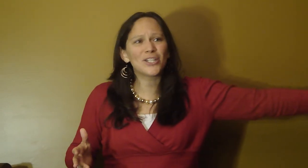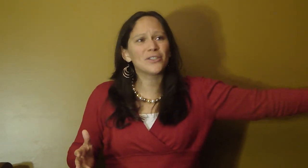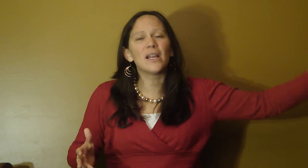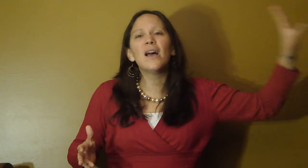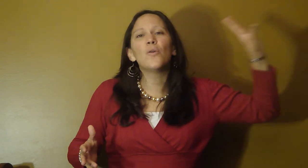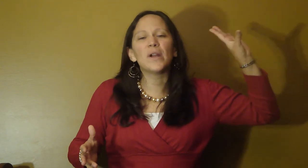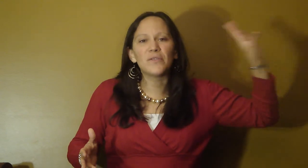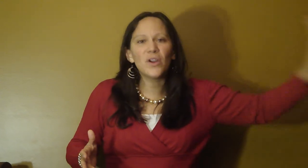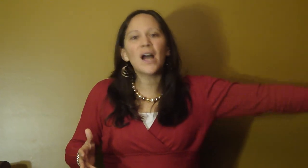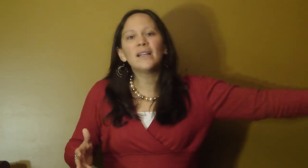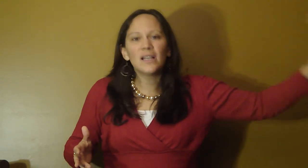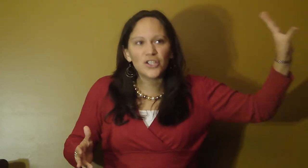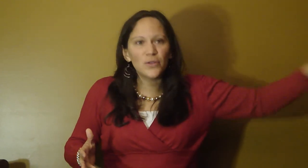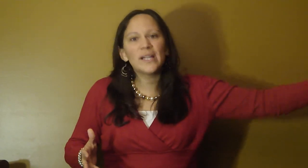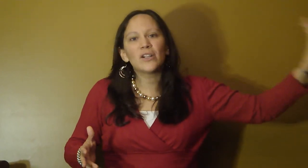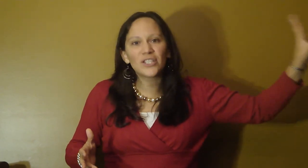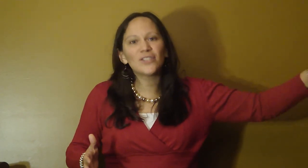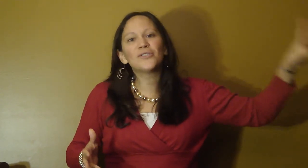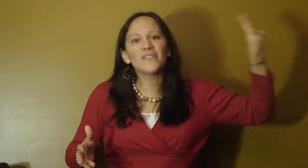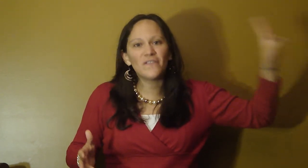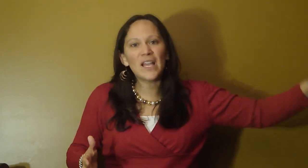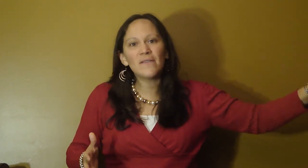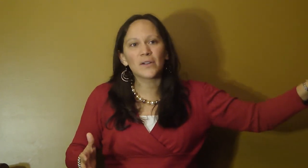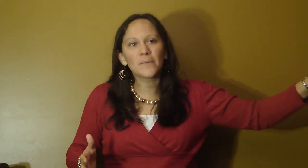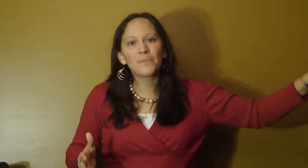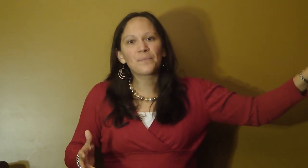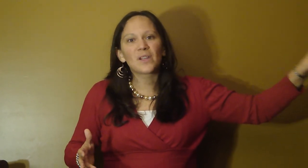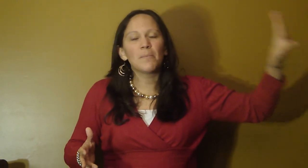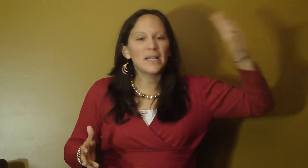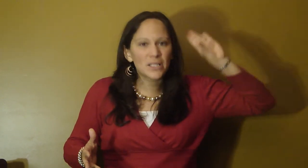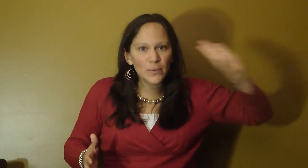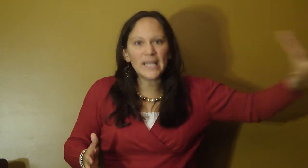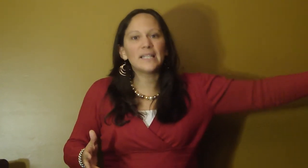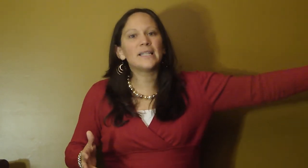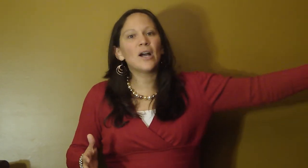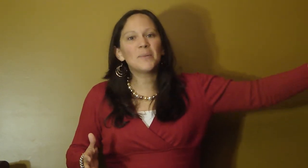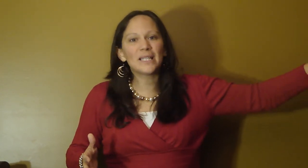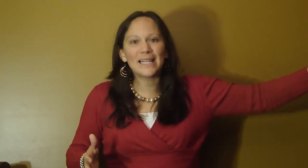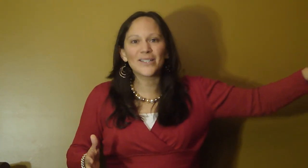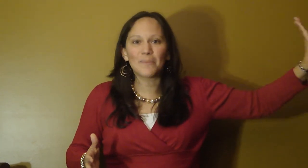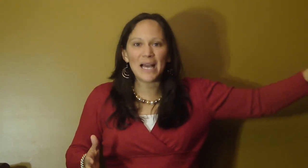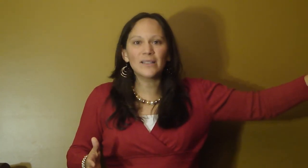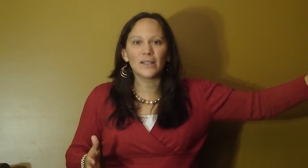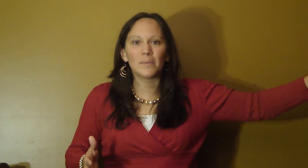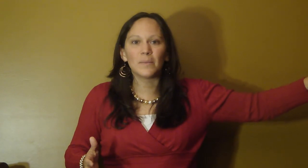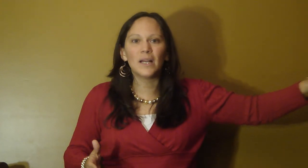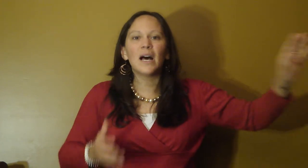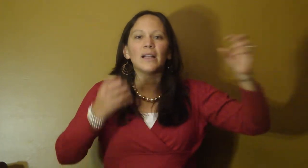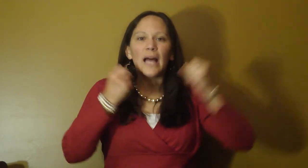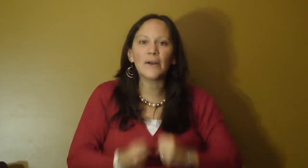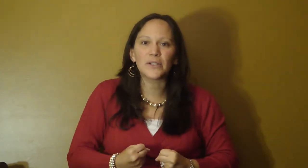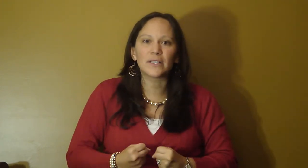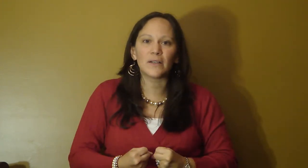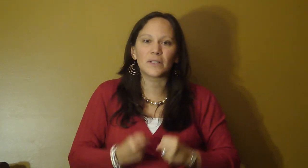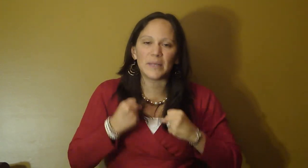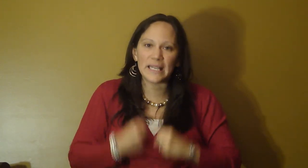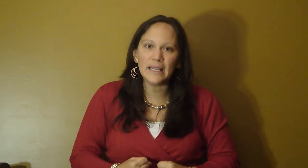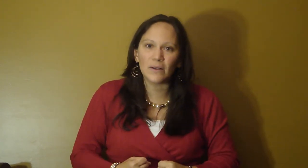children. We are not doing our children a favor by swinging to the opposite end of the pendulum. Allow yourselves to be healed.